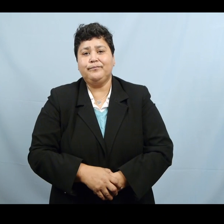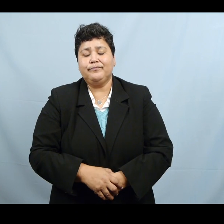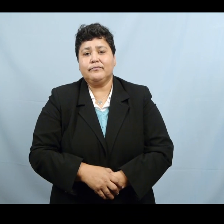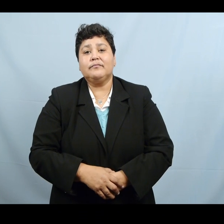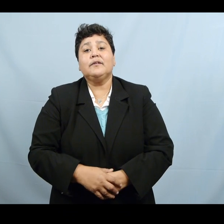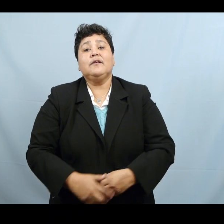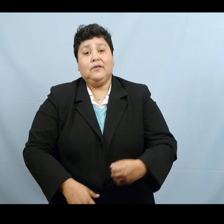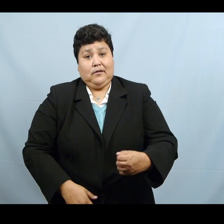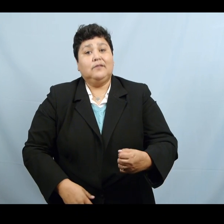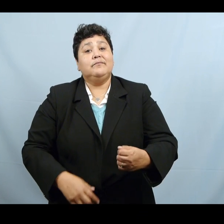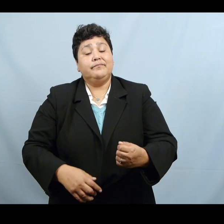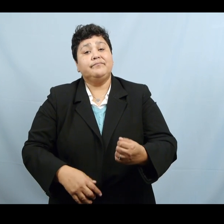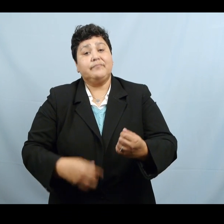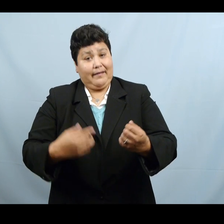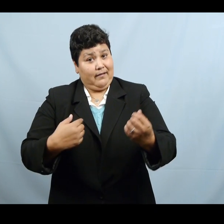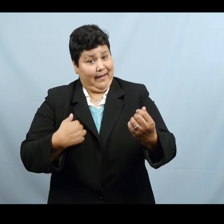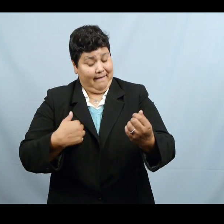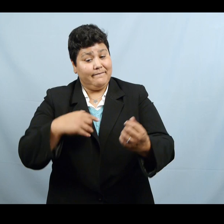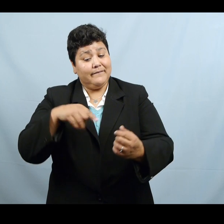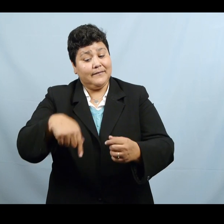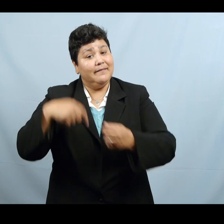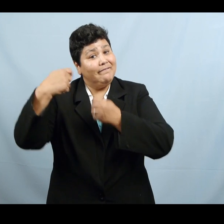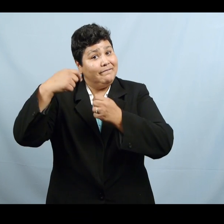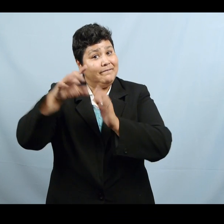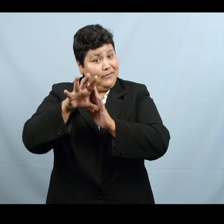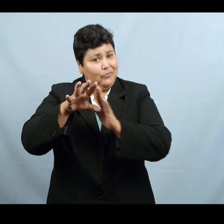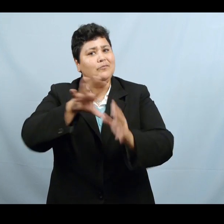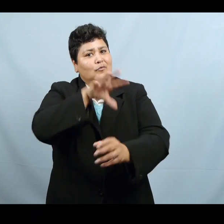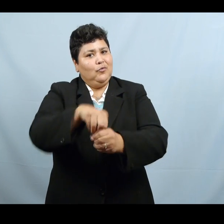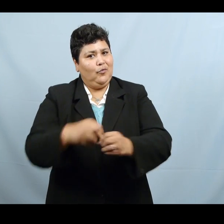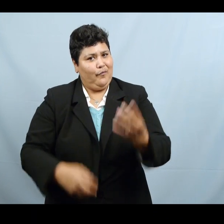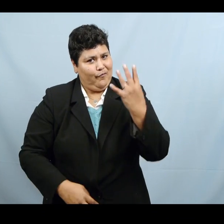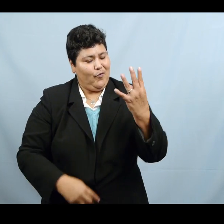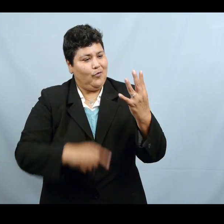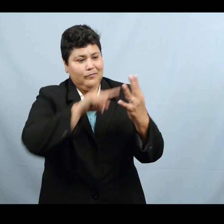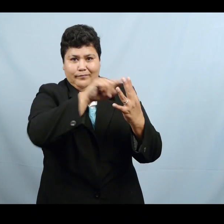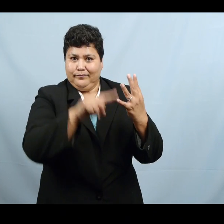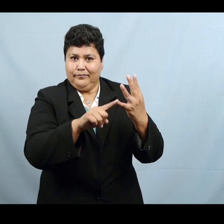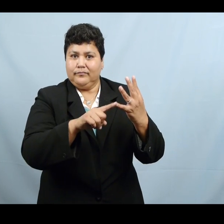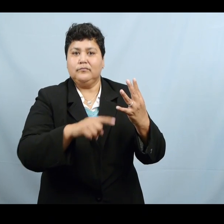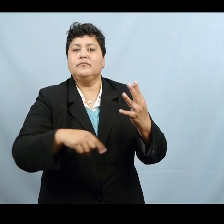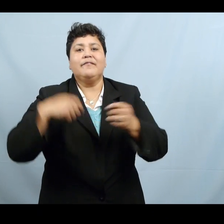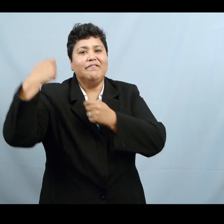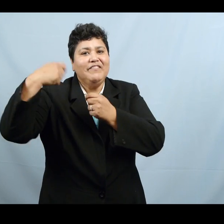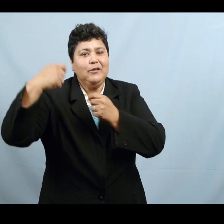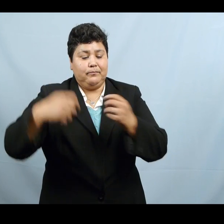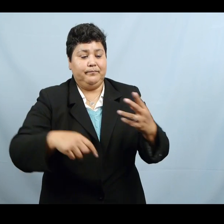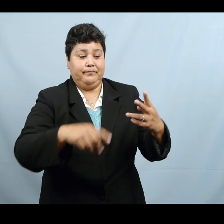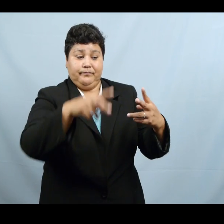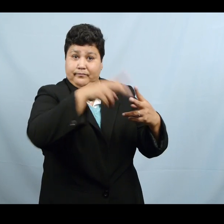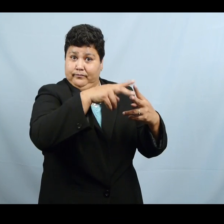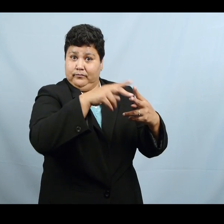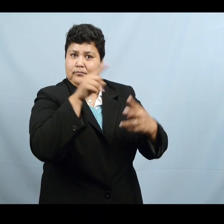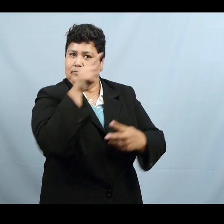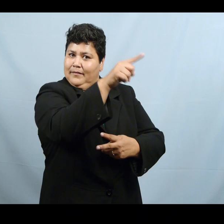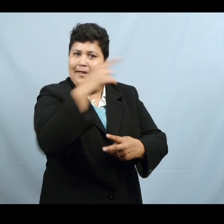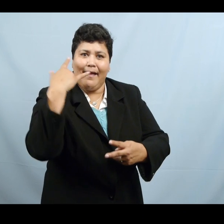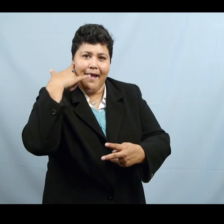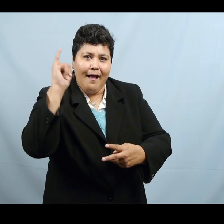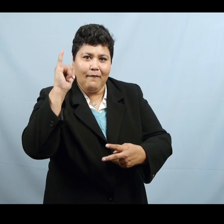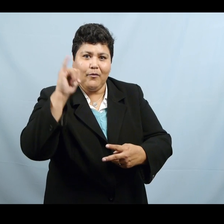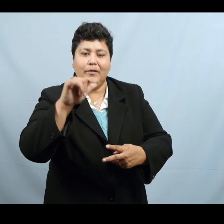What you will see are four scenarios. Two were filmed in Los Angeles, California, and two were filmed in Austin, Texas.